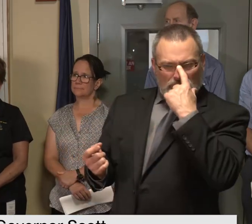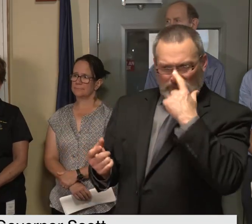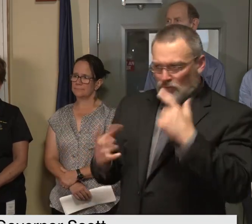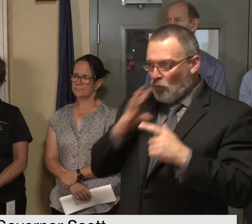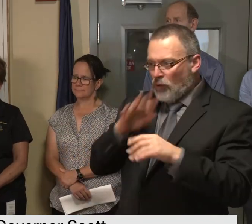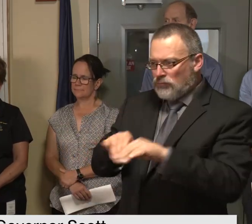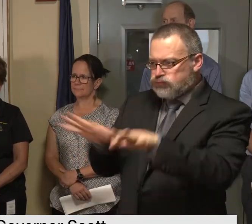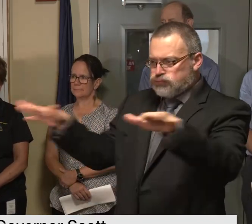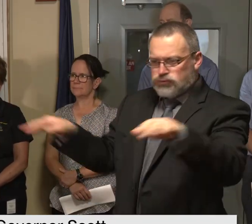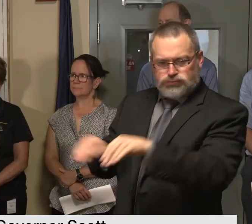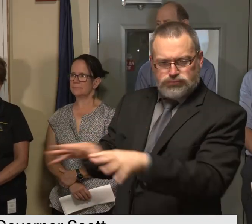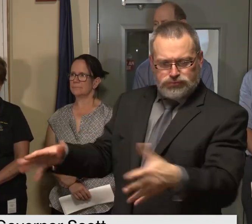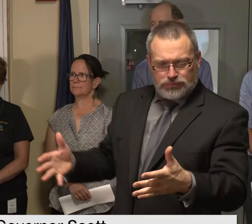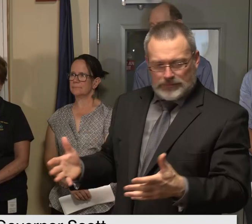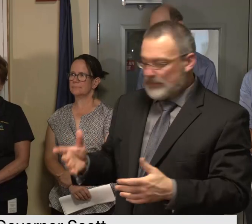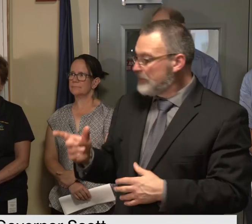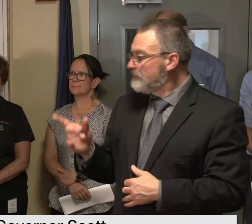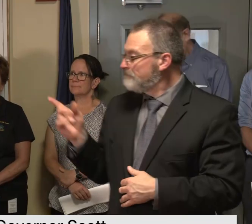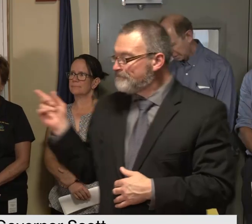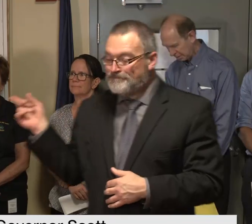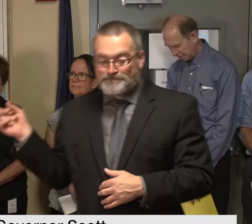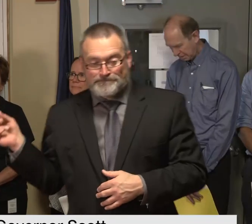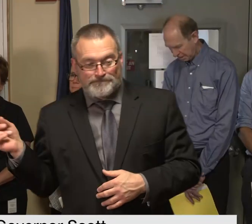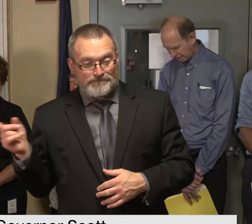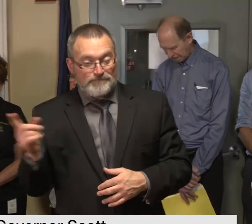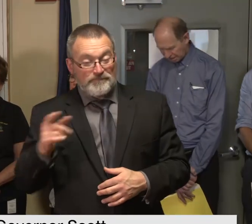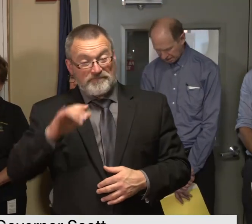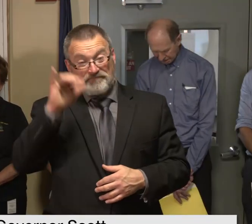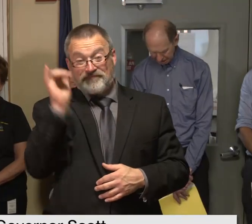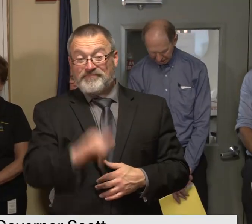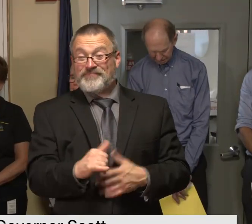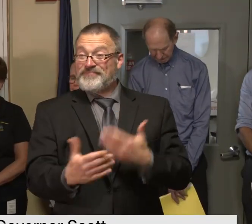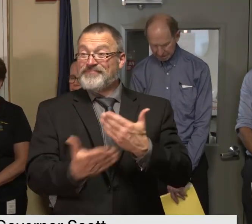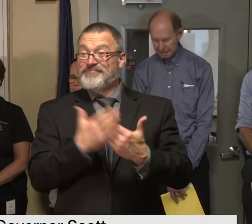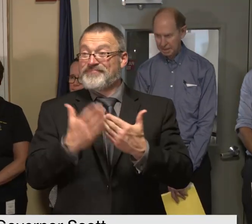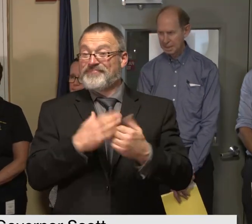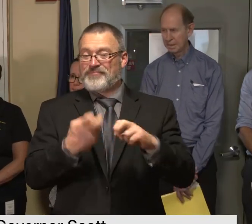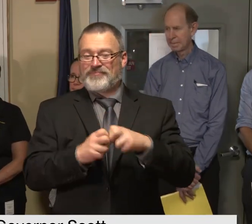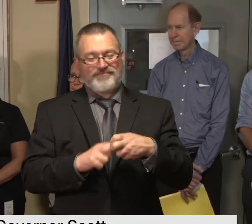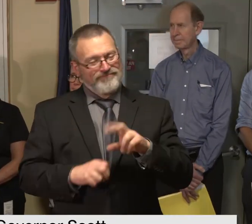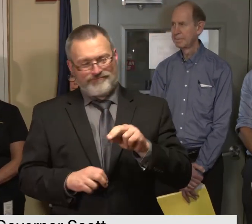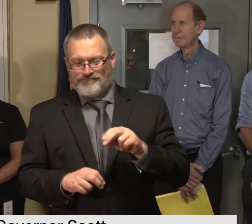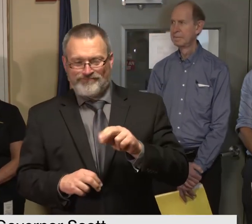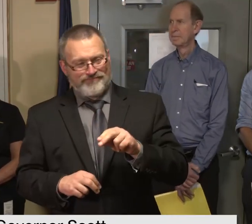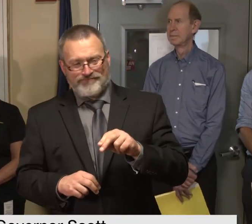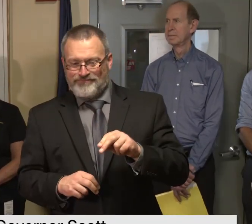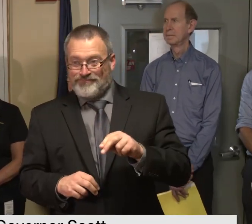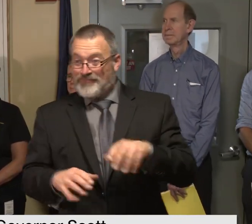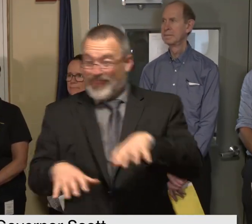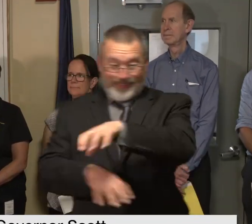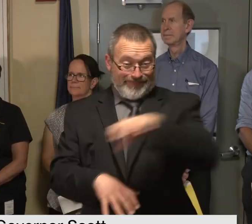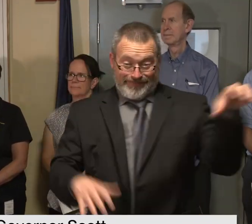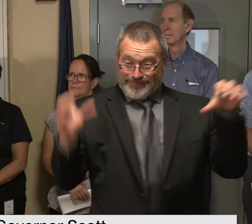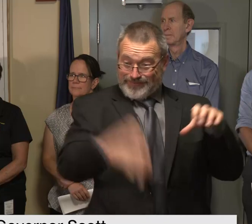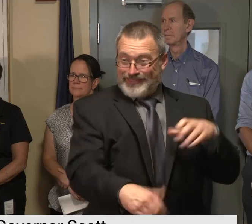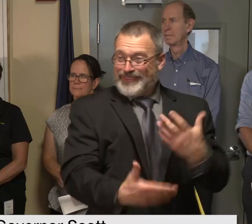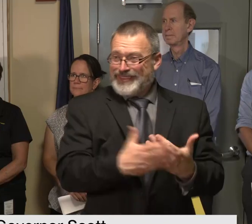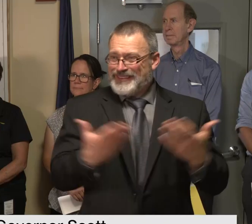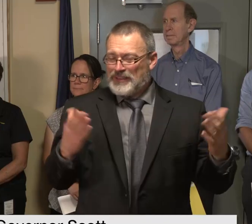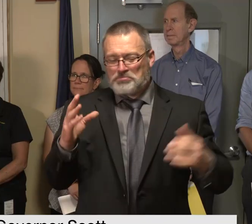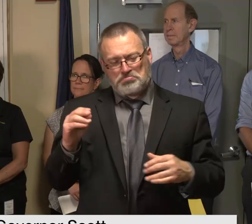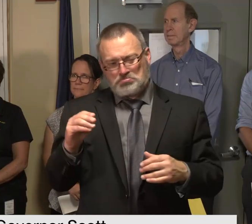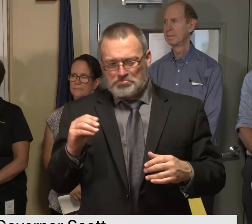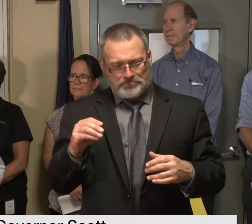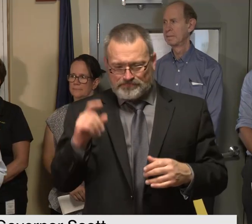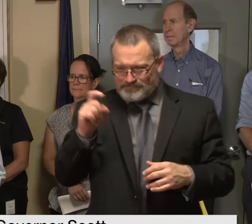complicated um we always assume that just upsizing a culvert is is the answer but you have to look downstream as well